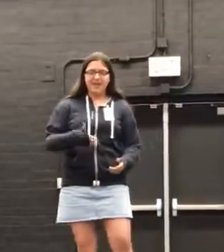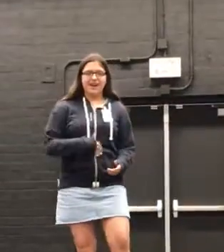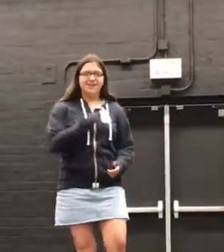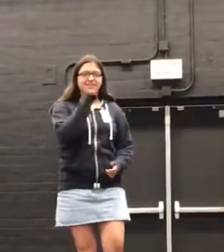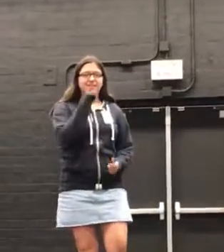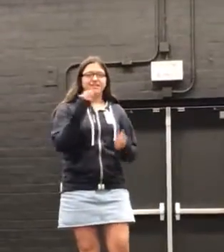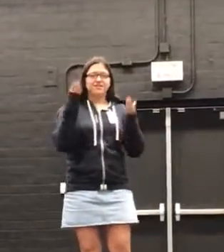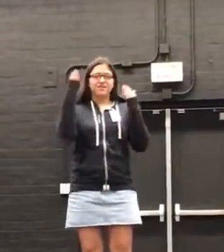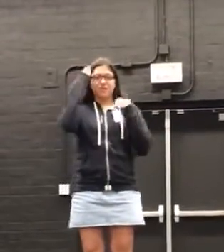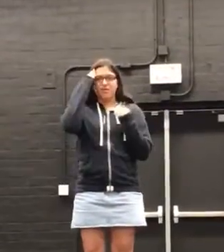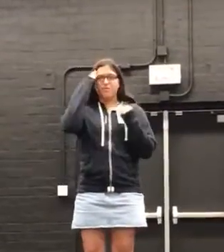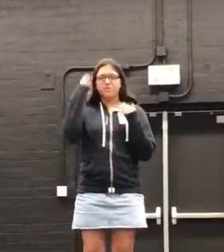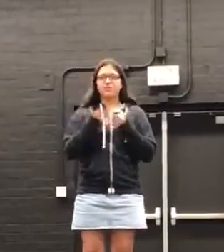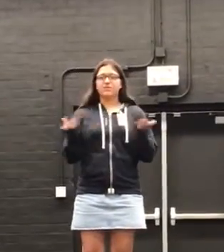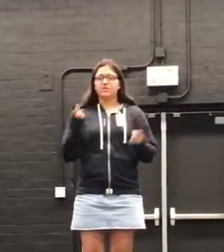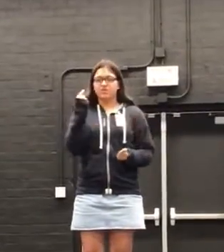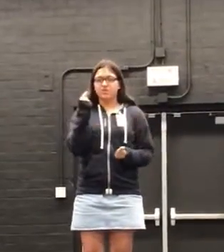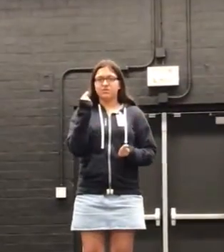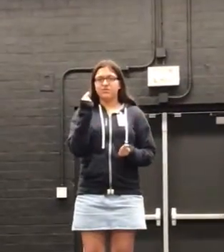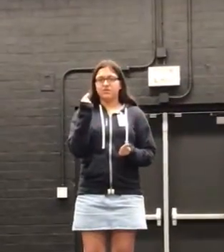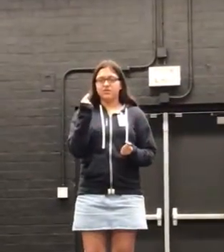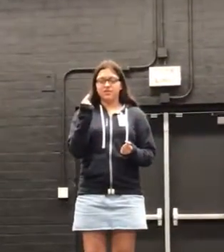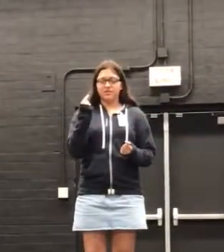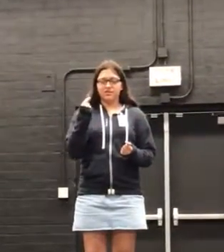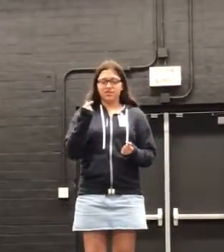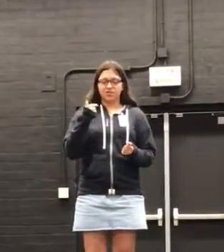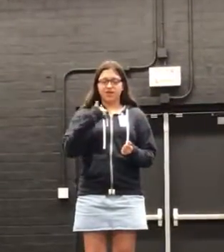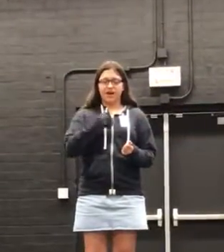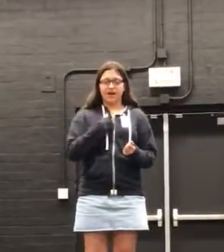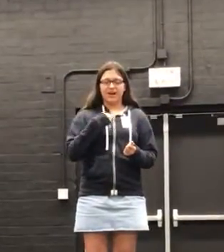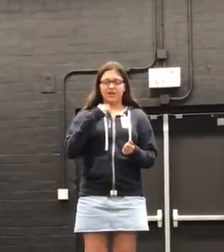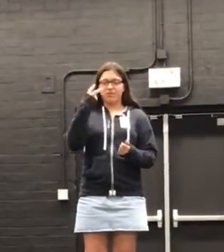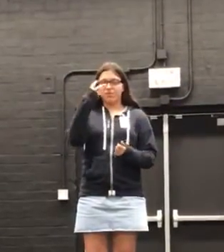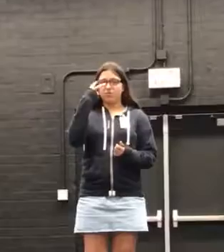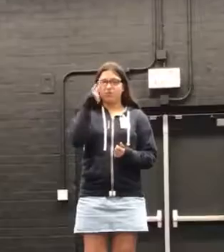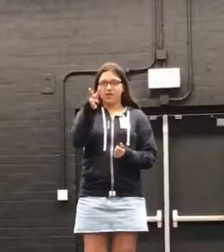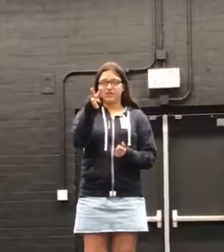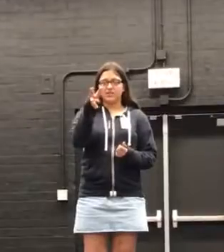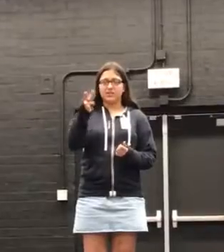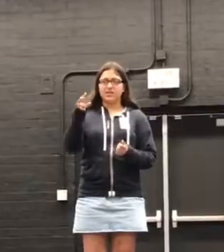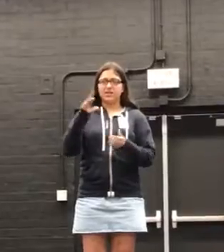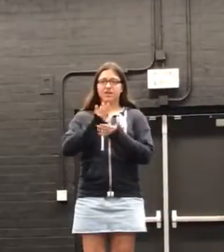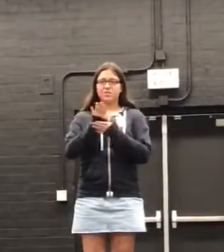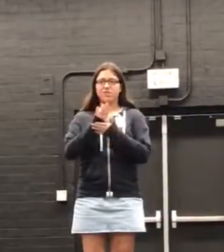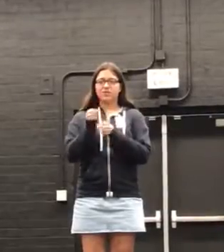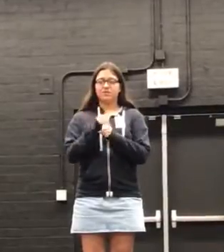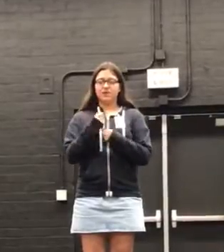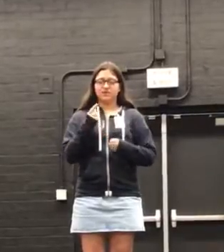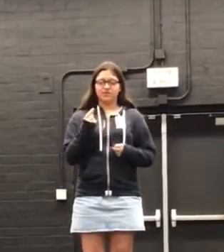I didn't know what to do, so I watched a movie to make do.